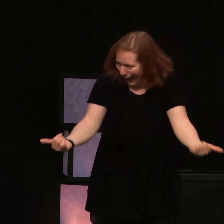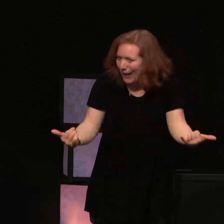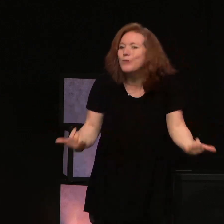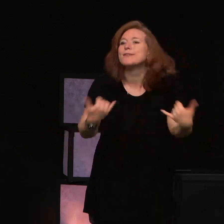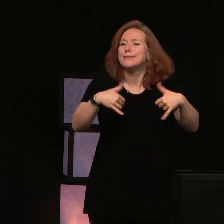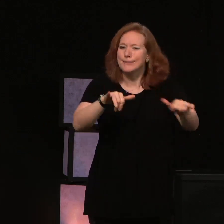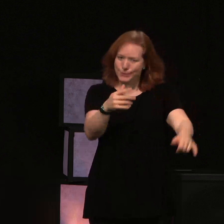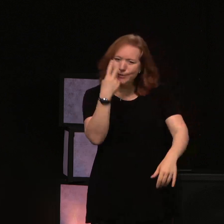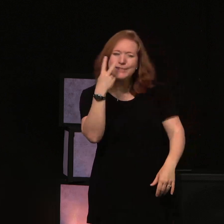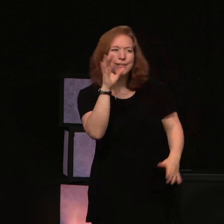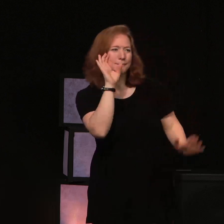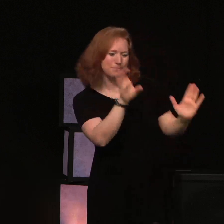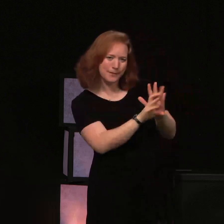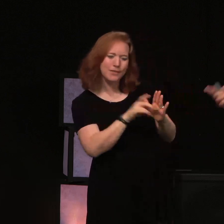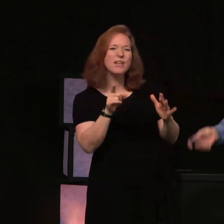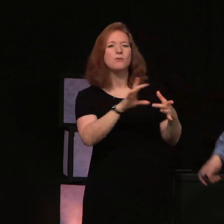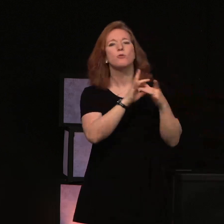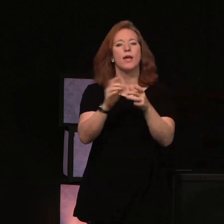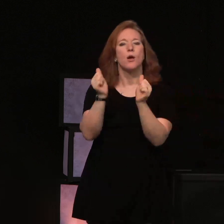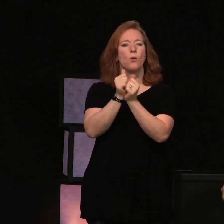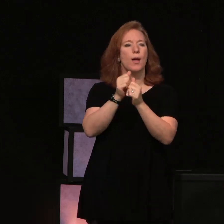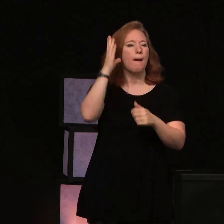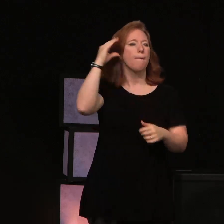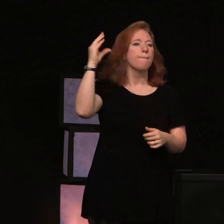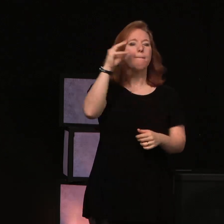Moses and the bronze serpent and all that.